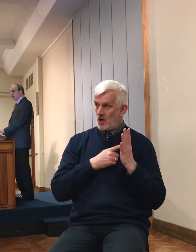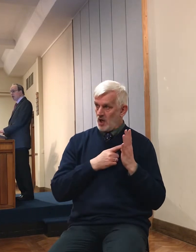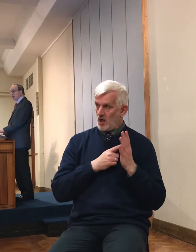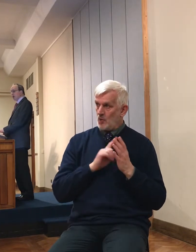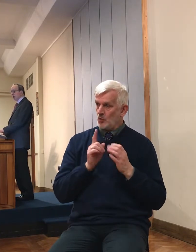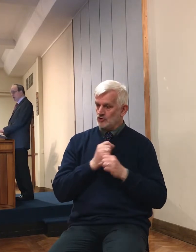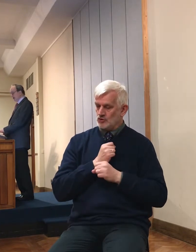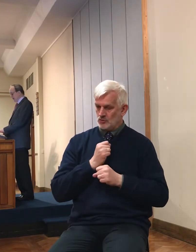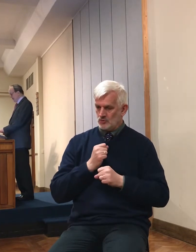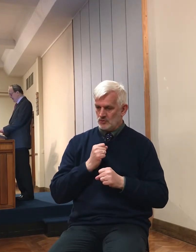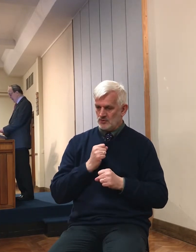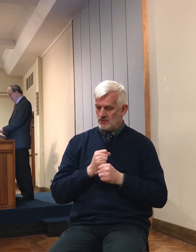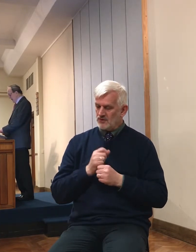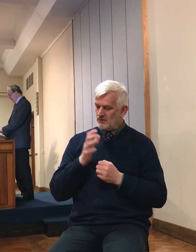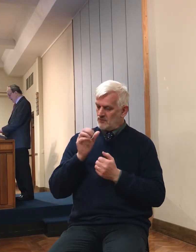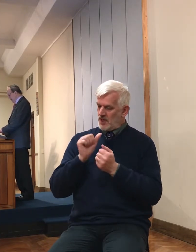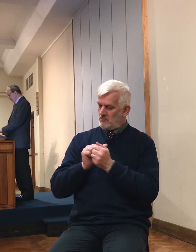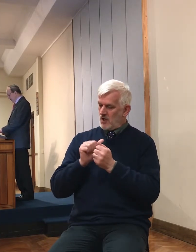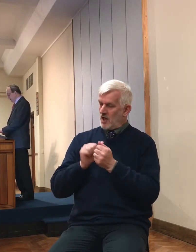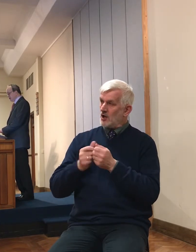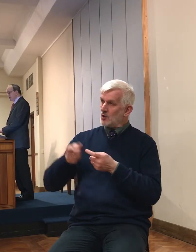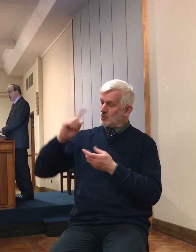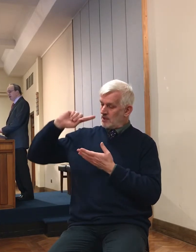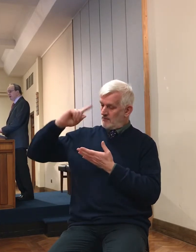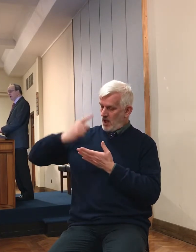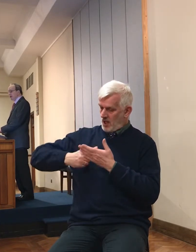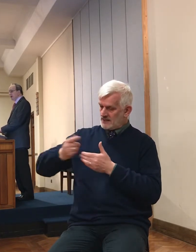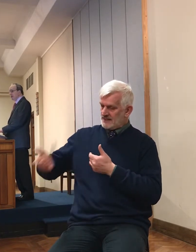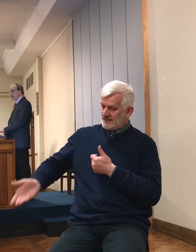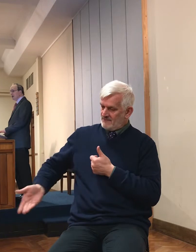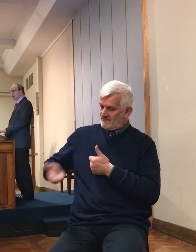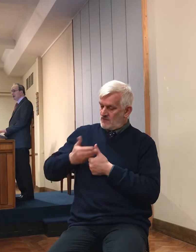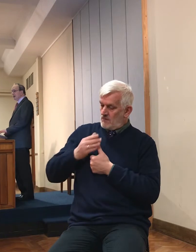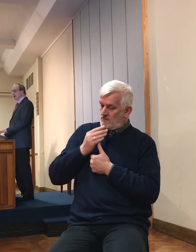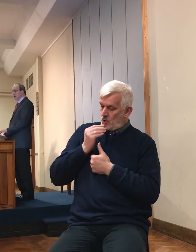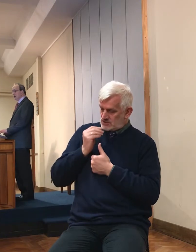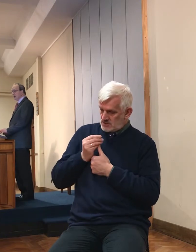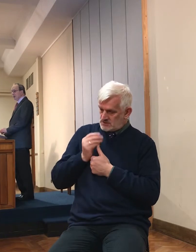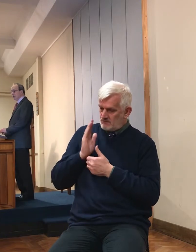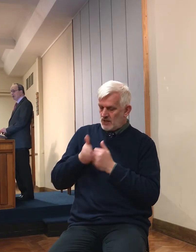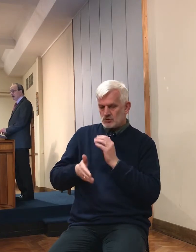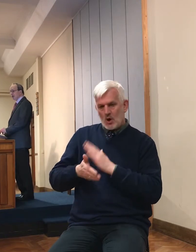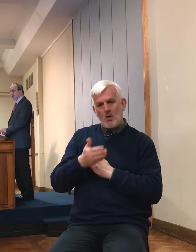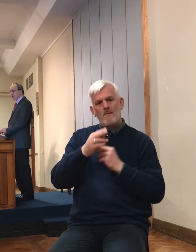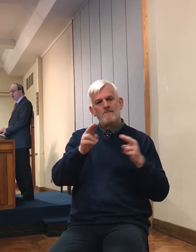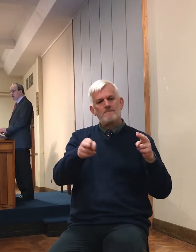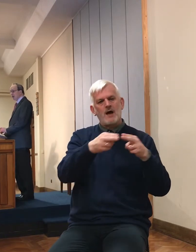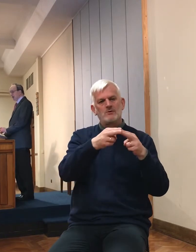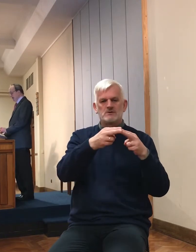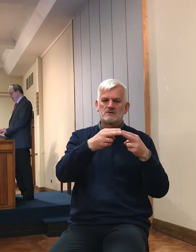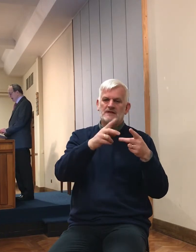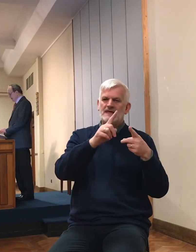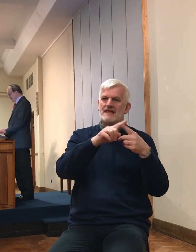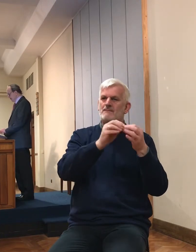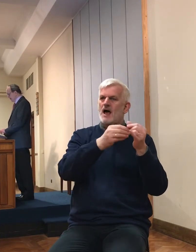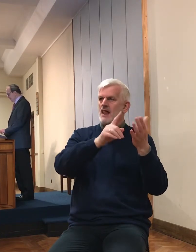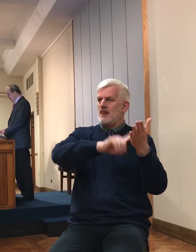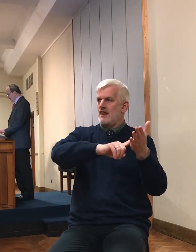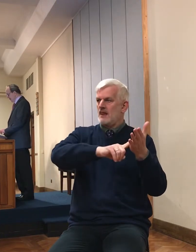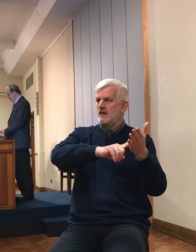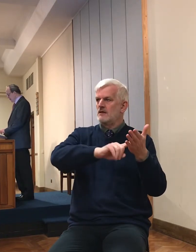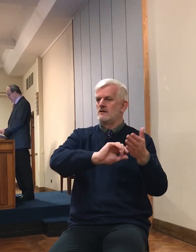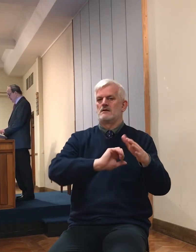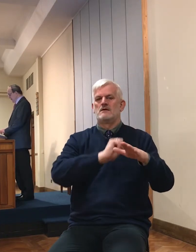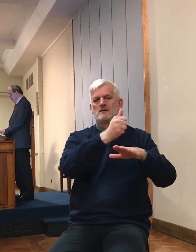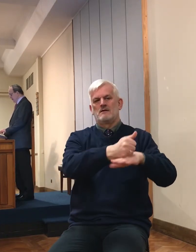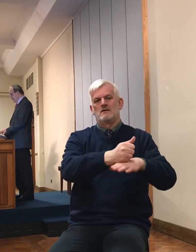given originally to Moses, that he would go to Mount Tebibal, and there would erect an altar, and alongside